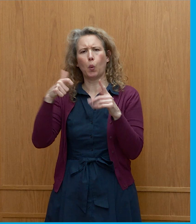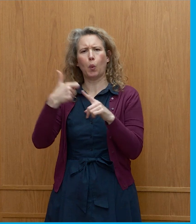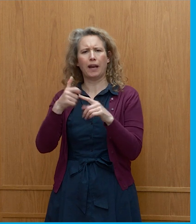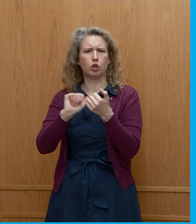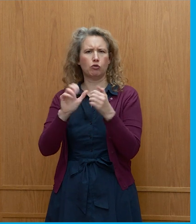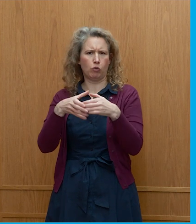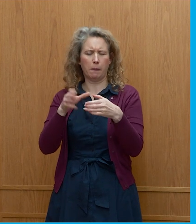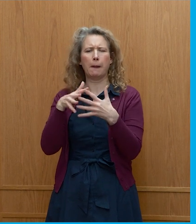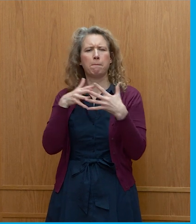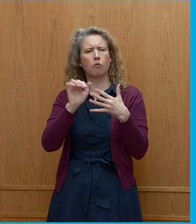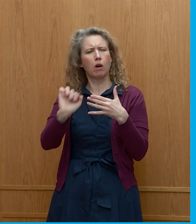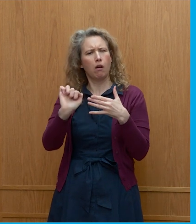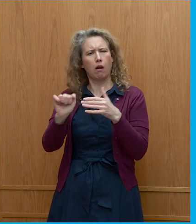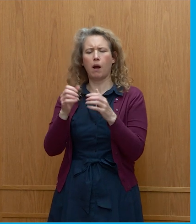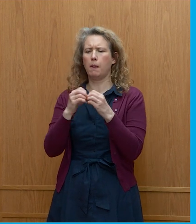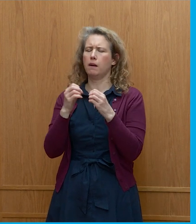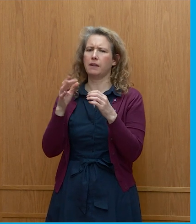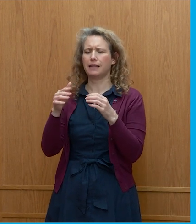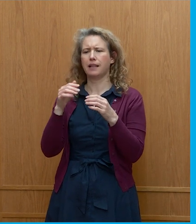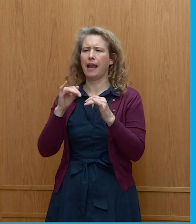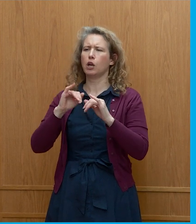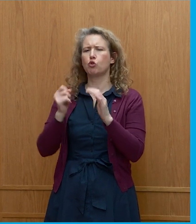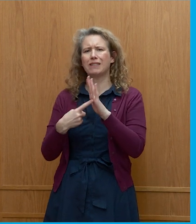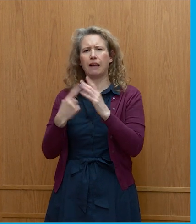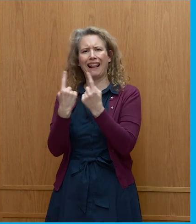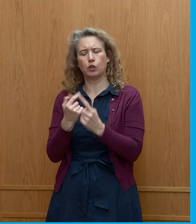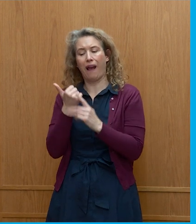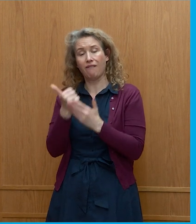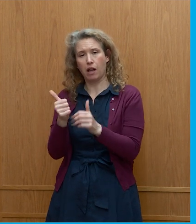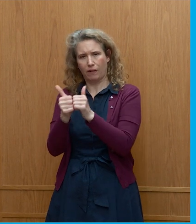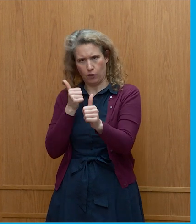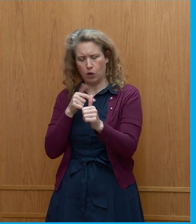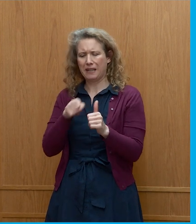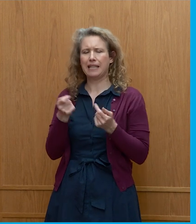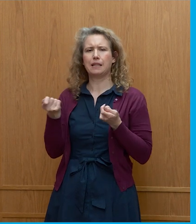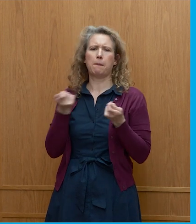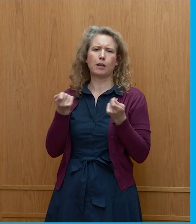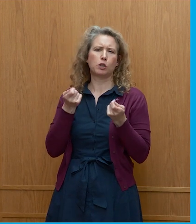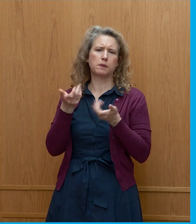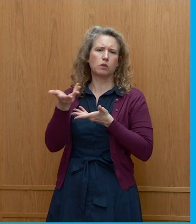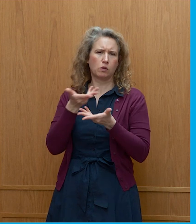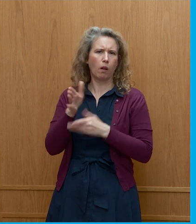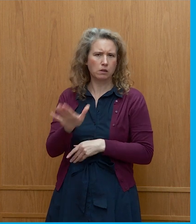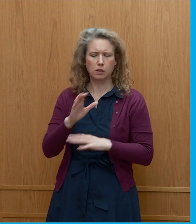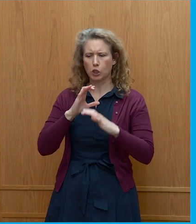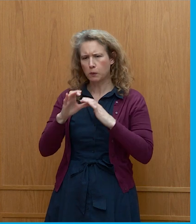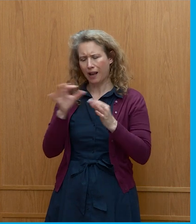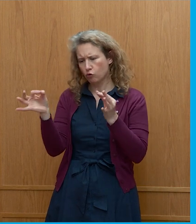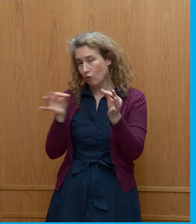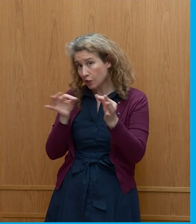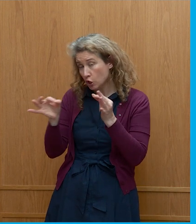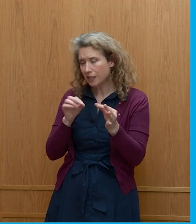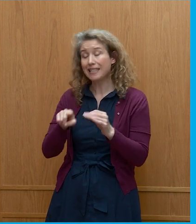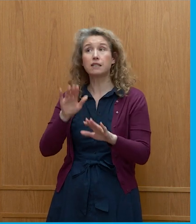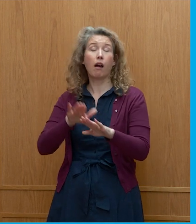critical issues advisory firm. Robert is a management consultant, communications strategist,